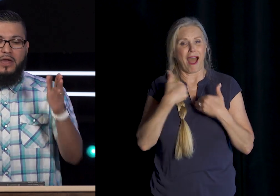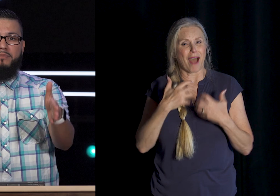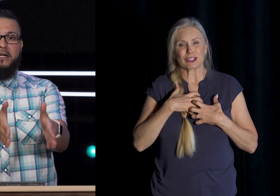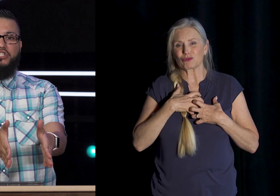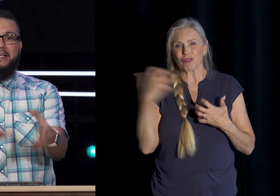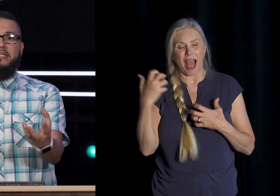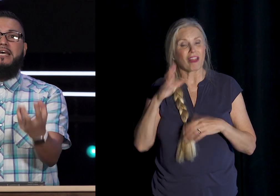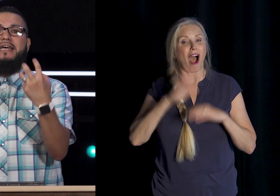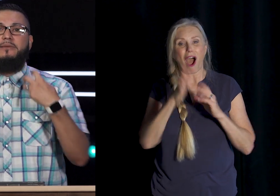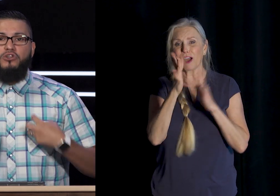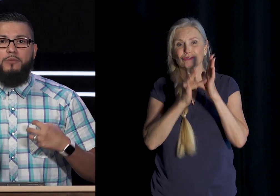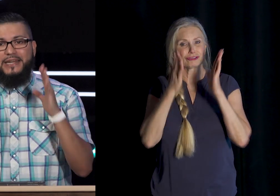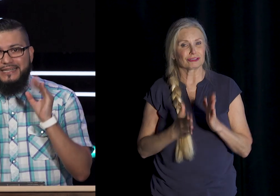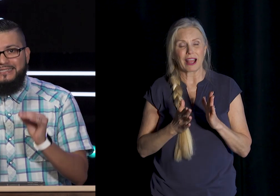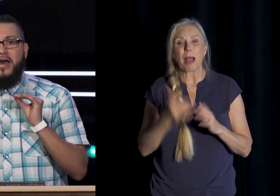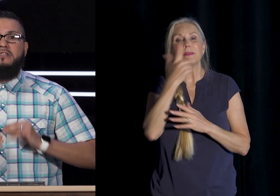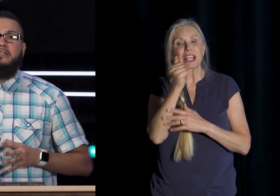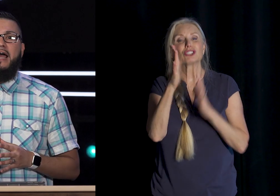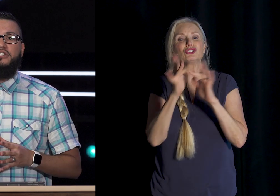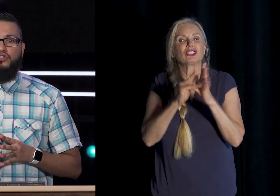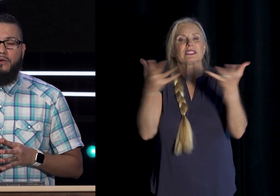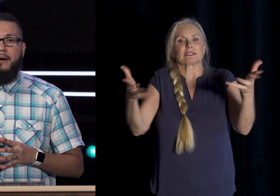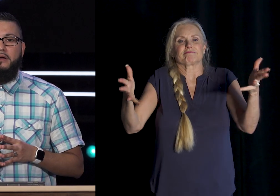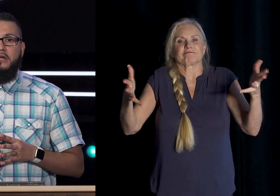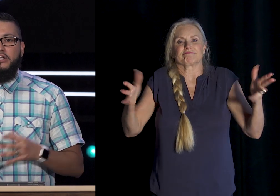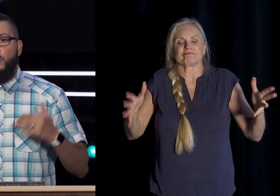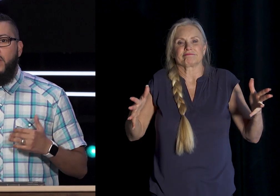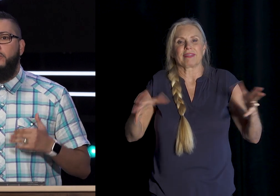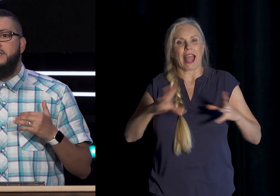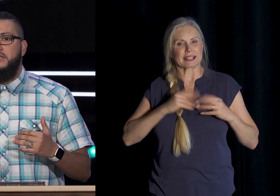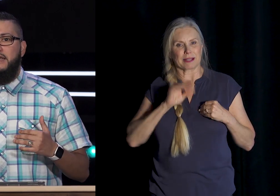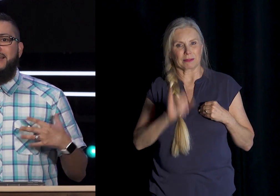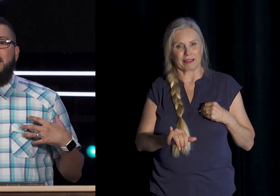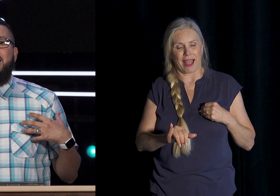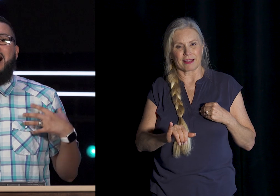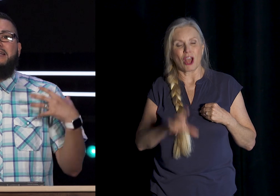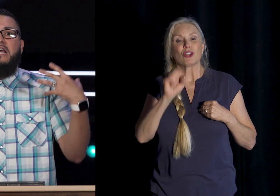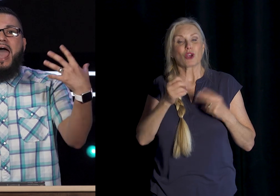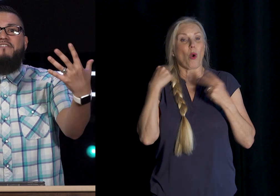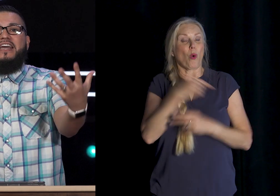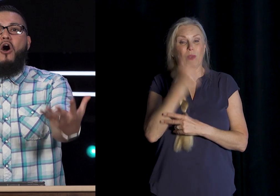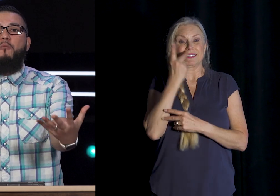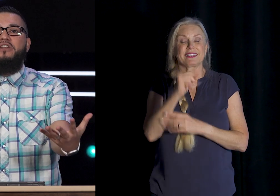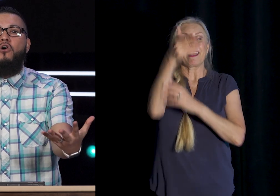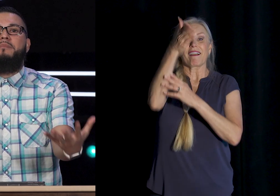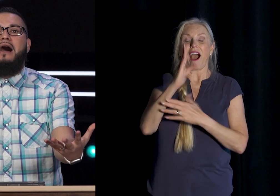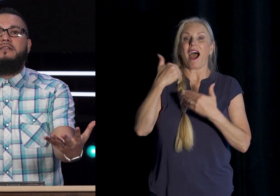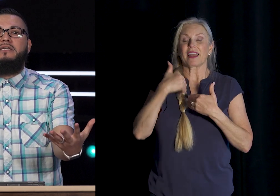Because Jesus Has absorbed It down To the Last Drop So what We see Is that God Is having An open Door Policy